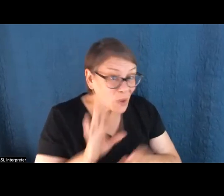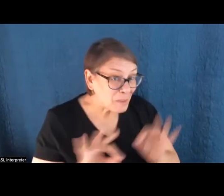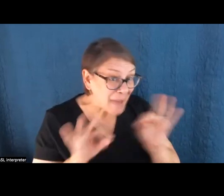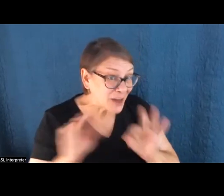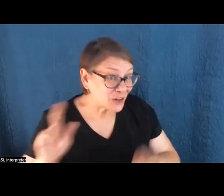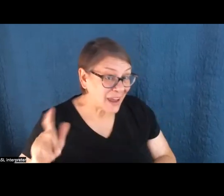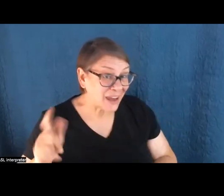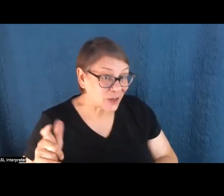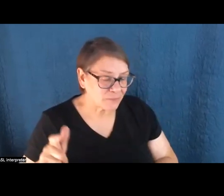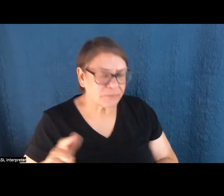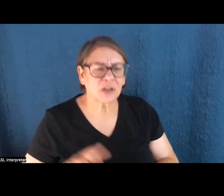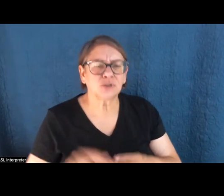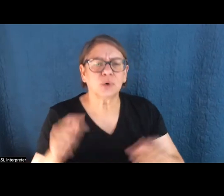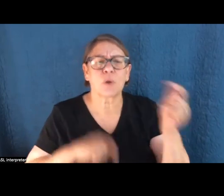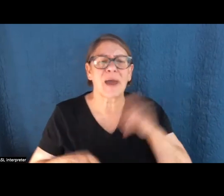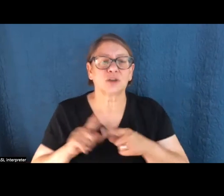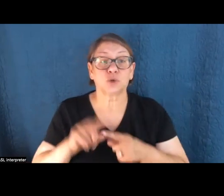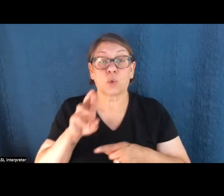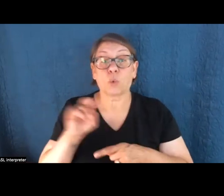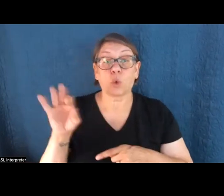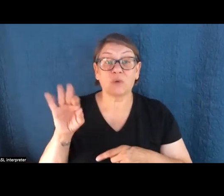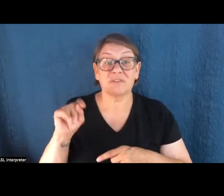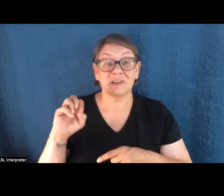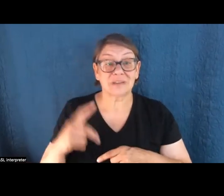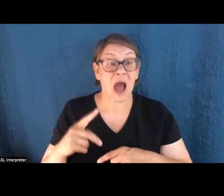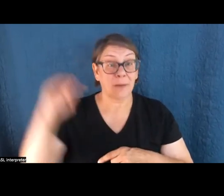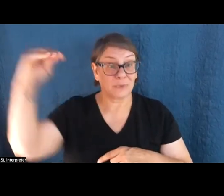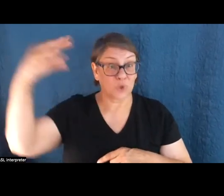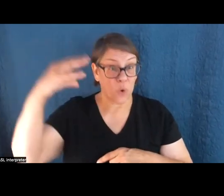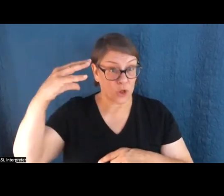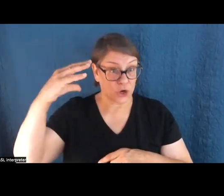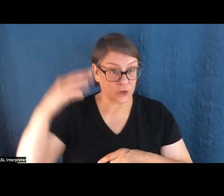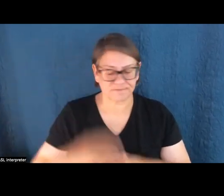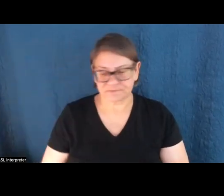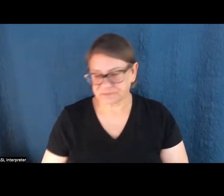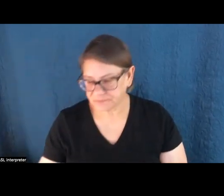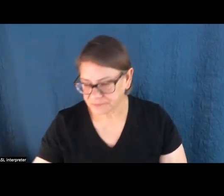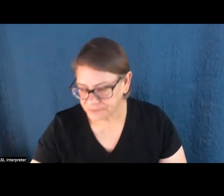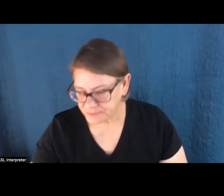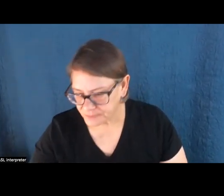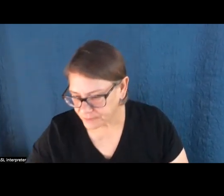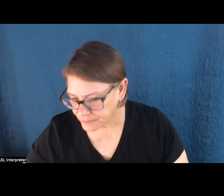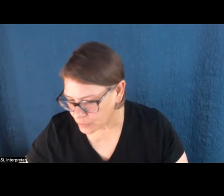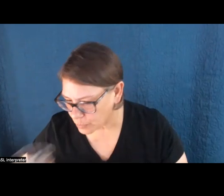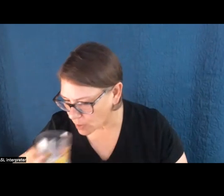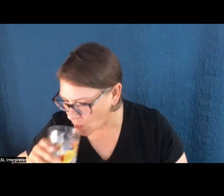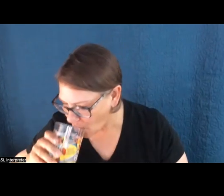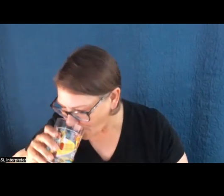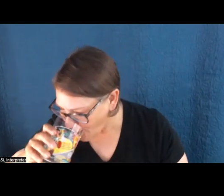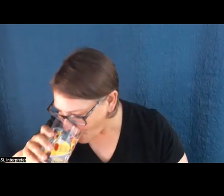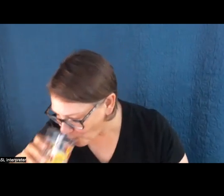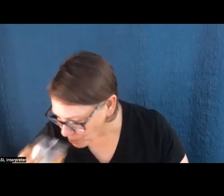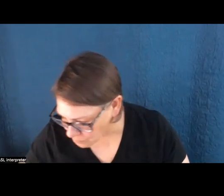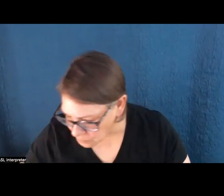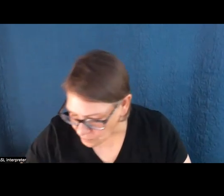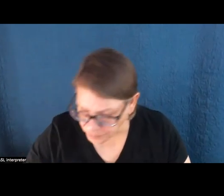And just to go back to rooftop solar for a minute, as I said I would earlier, I want to emphasize there really is a huge opportunity for rooftops. So I